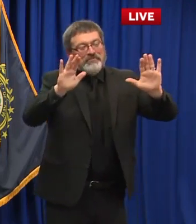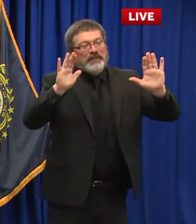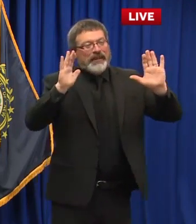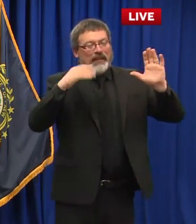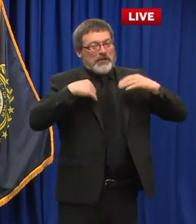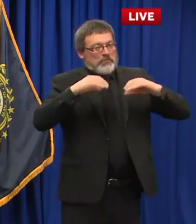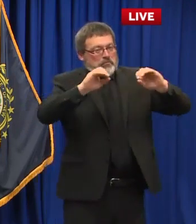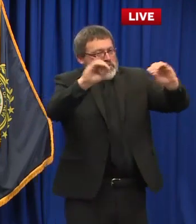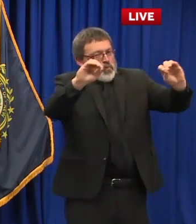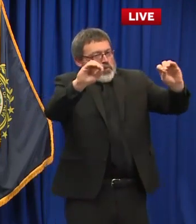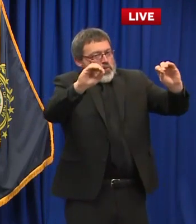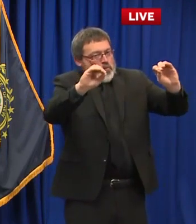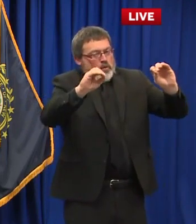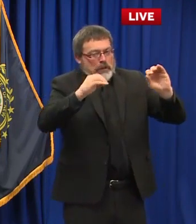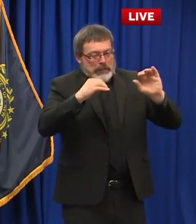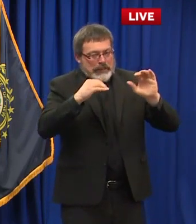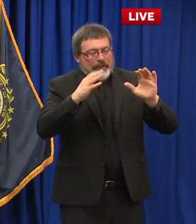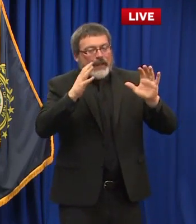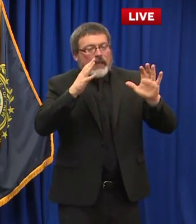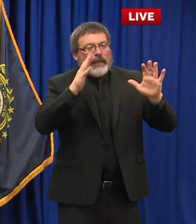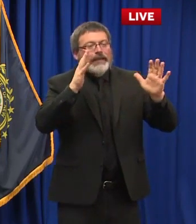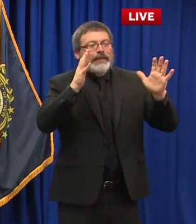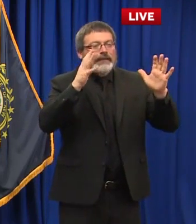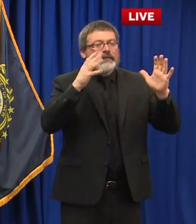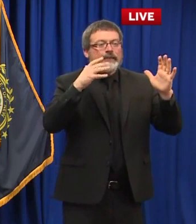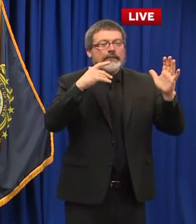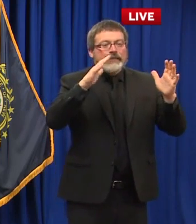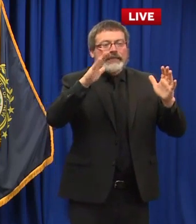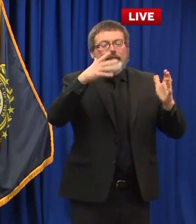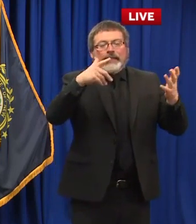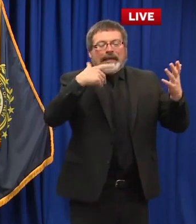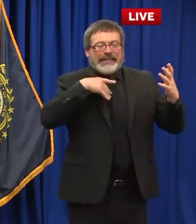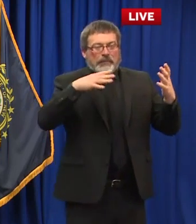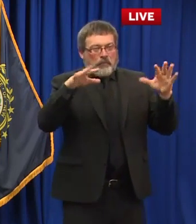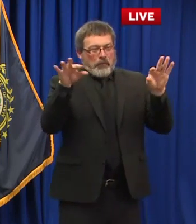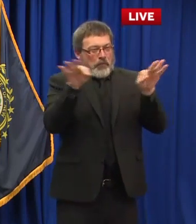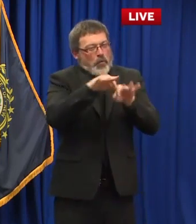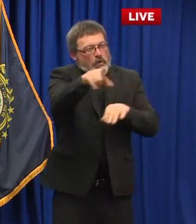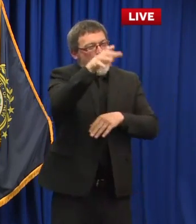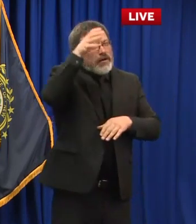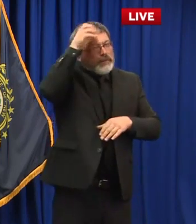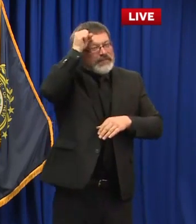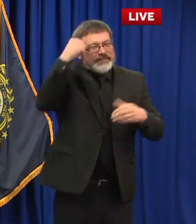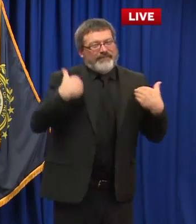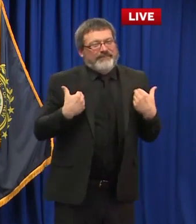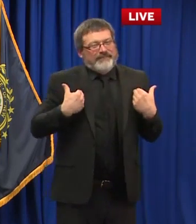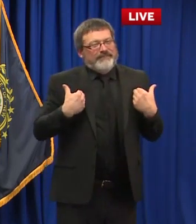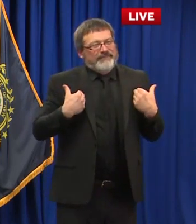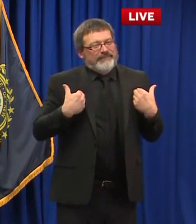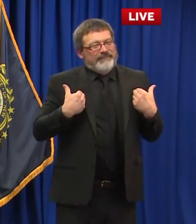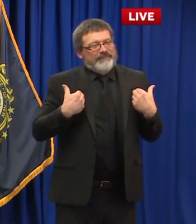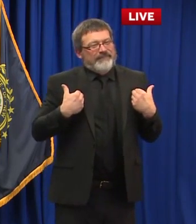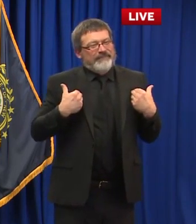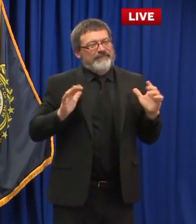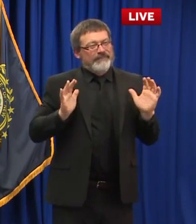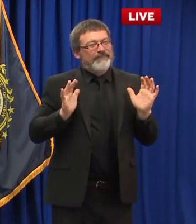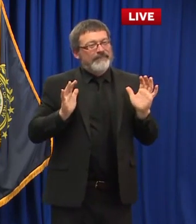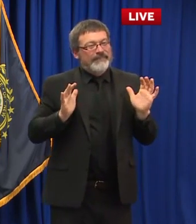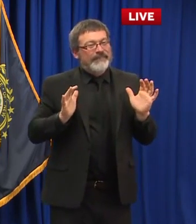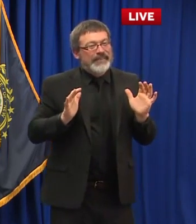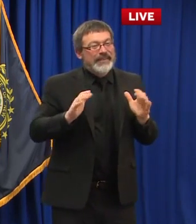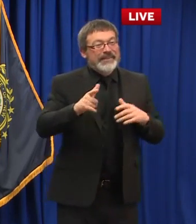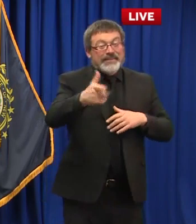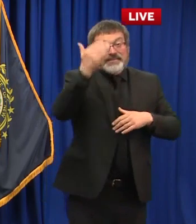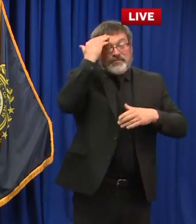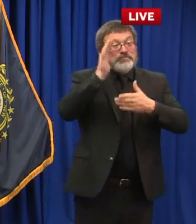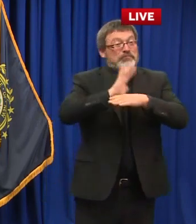strongly discouraging it we're strong we're asking folks to be smart about it um you know i'm not going to be the guy in footloose that says no dancing in my town right